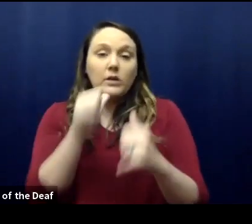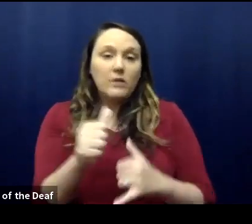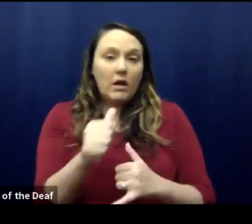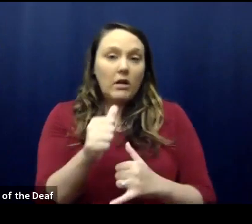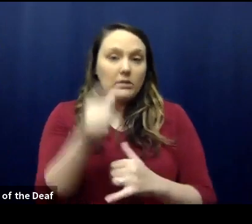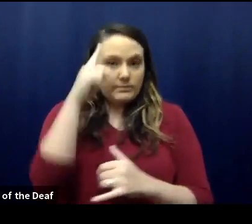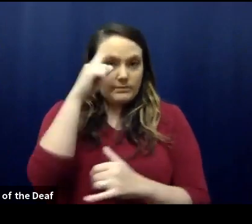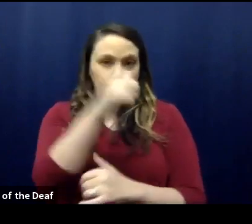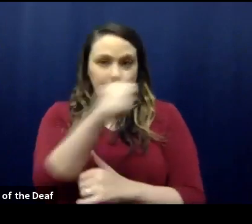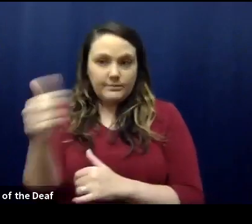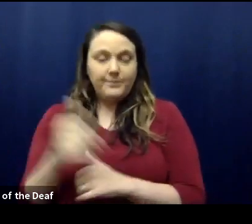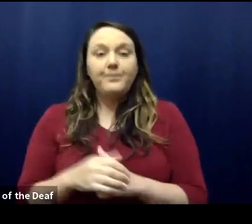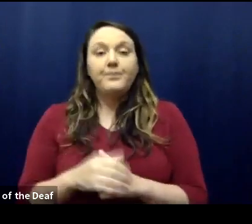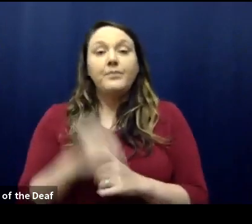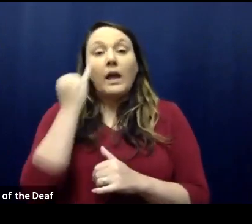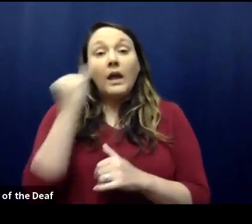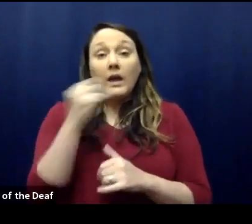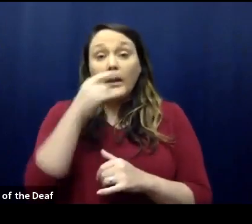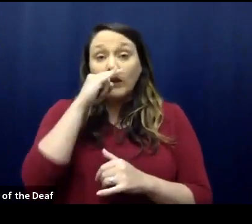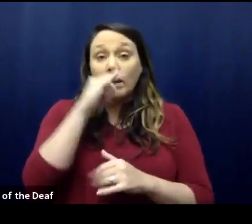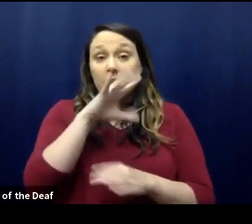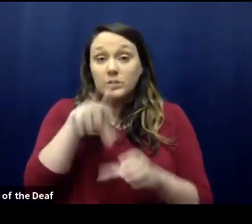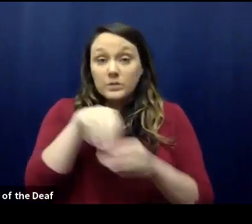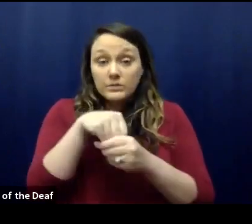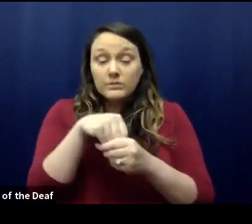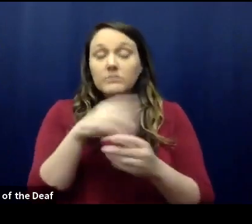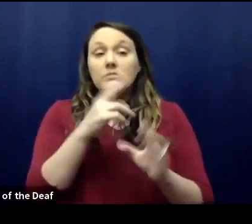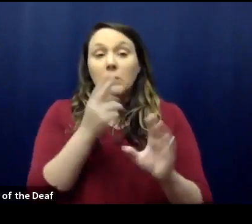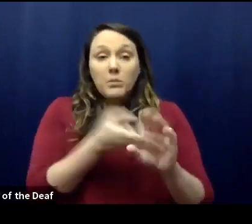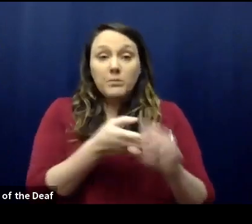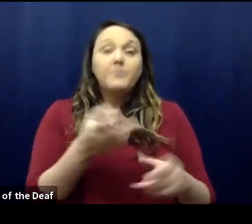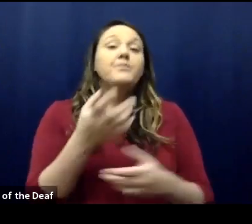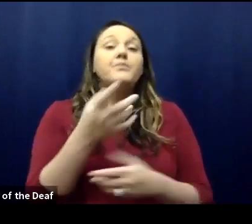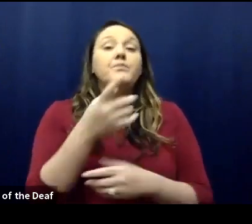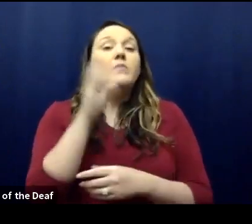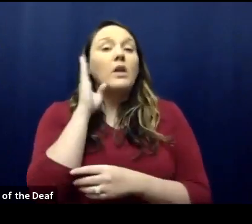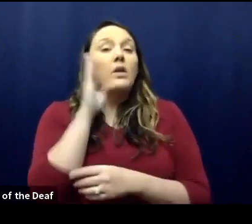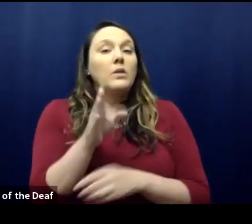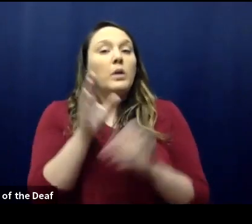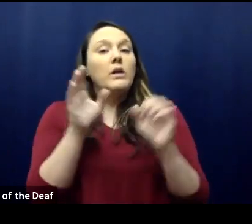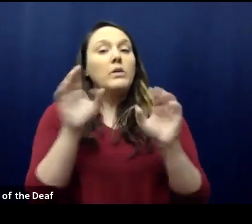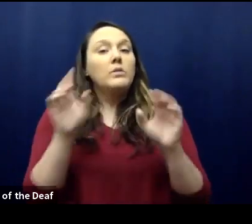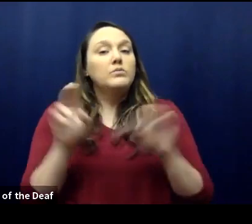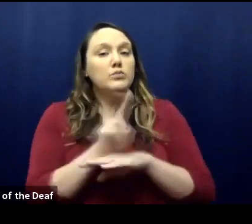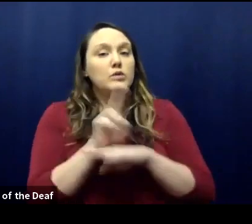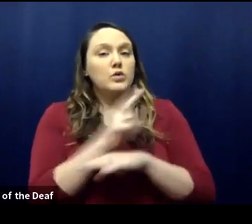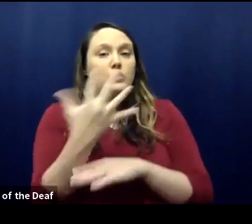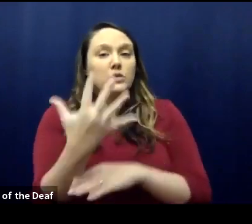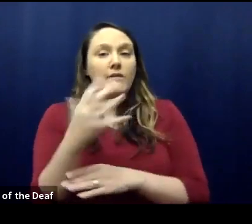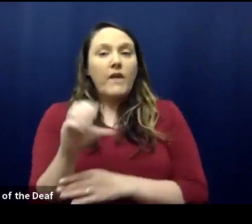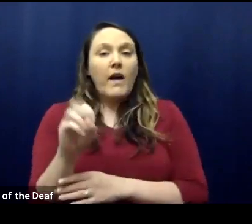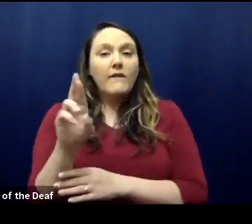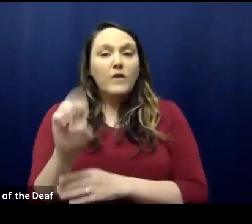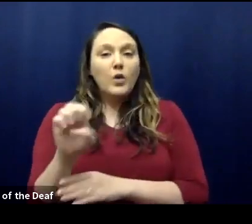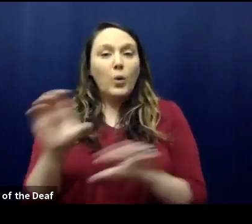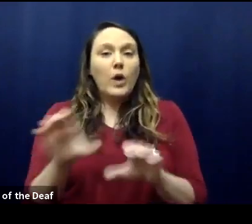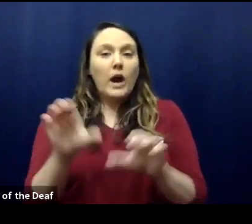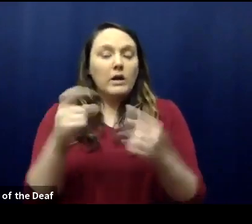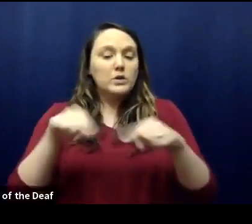If your kids are participating there are important ways you can implement the five core actions while you watch your kids play.